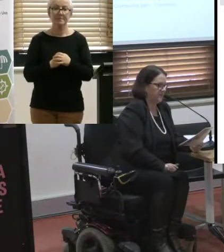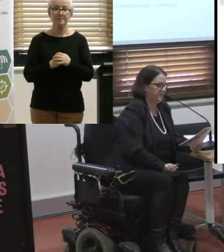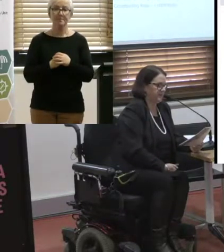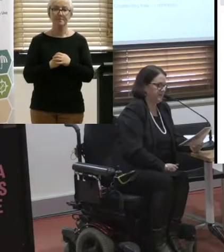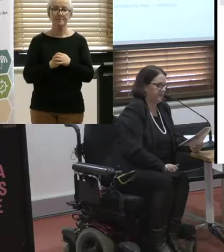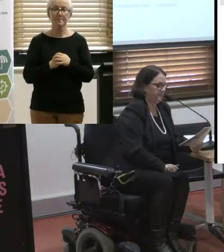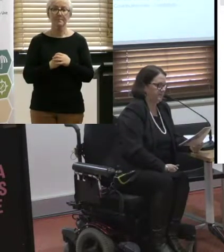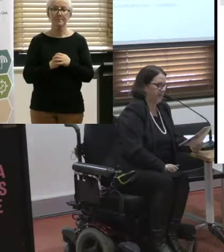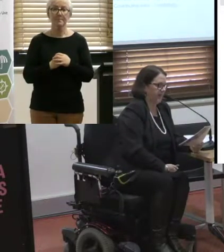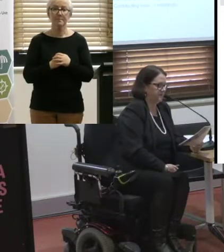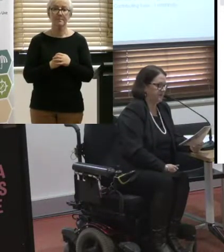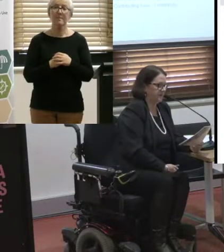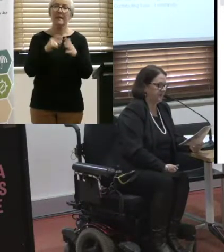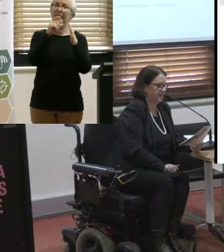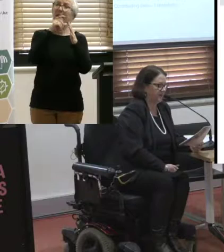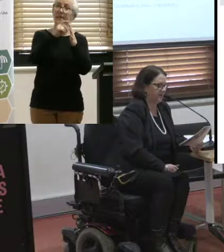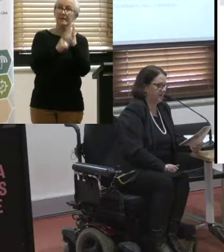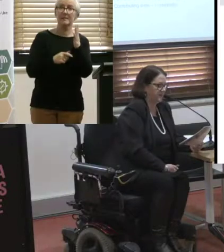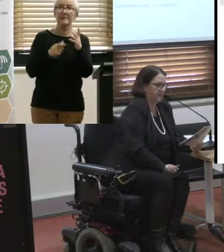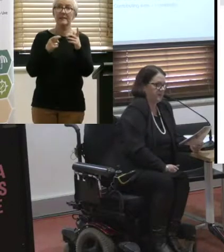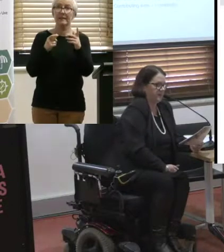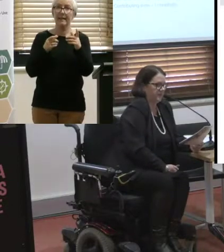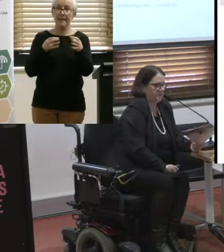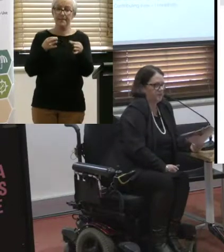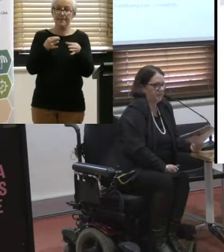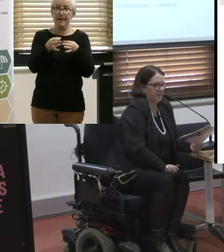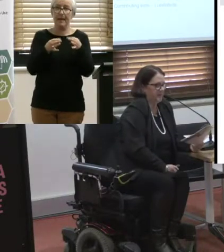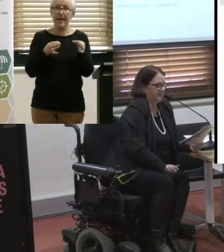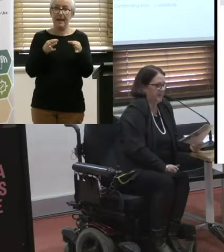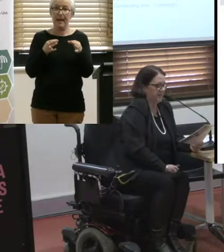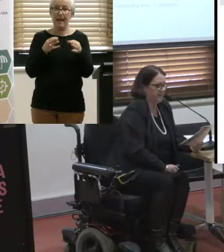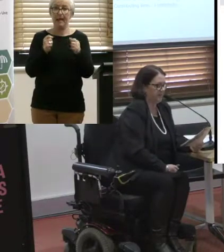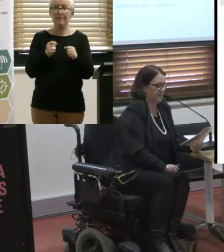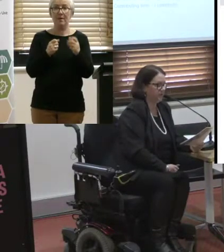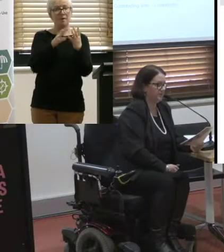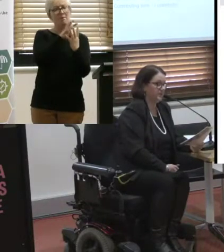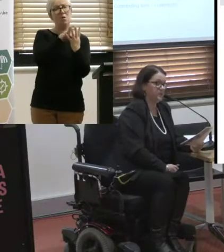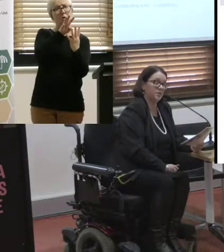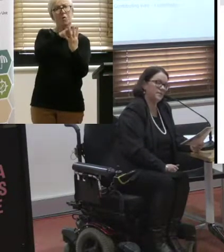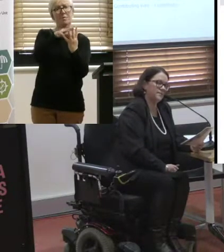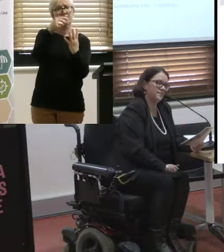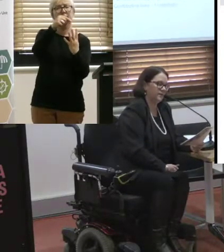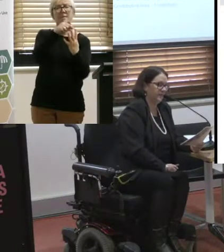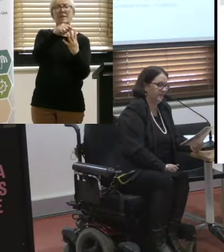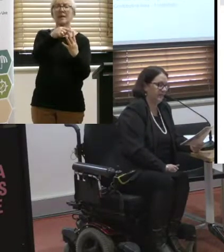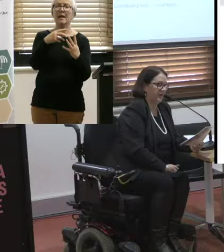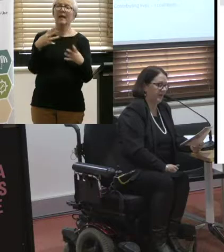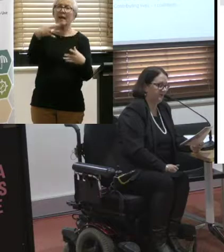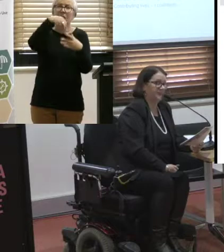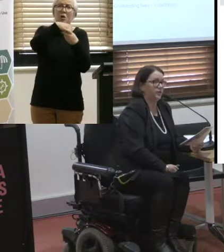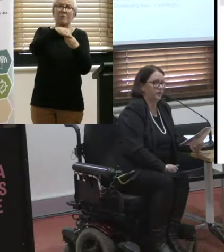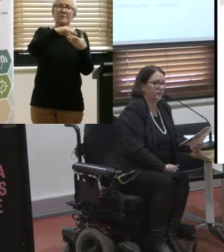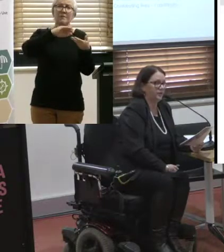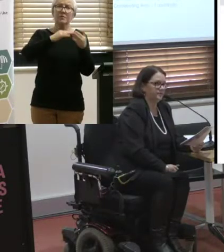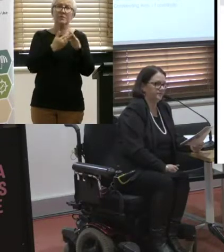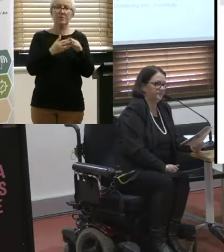The Disability Plan, there's four pillars, and basically it's around inclusive communities, meaning I